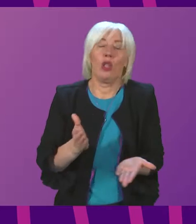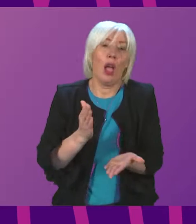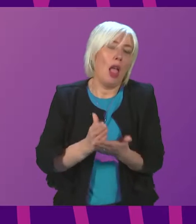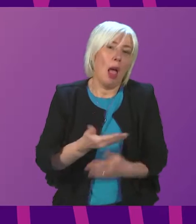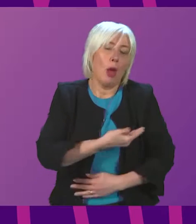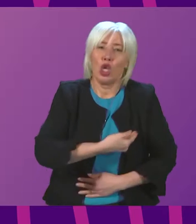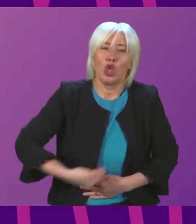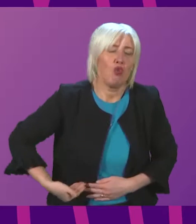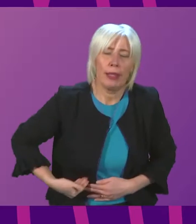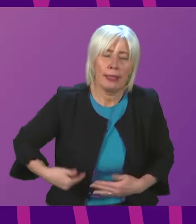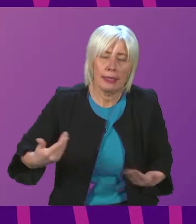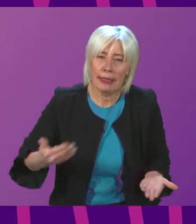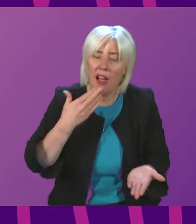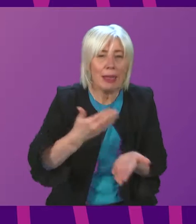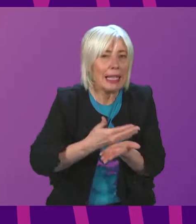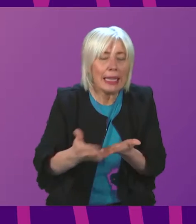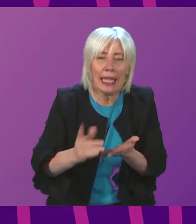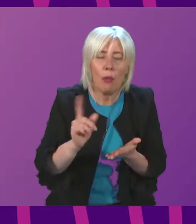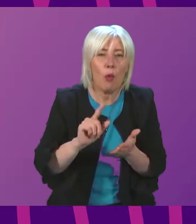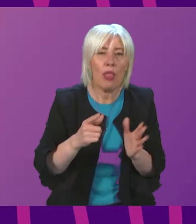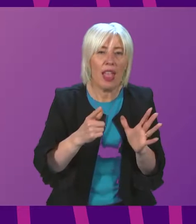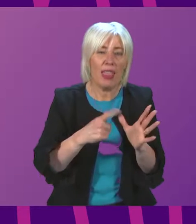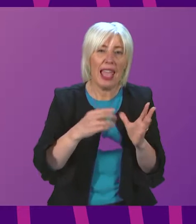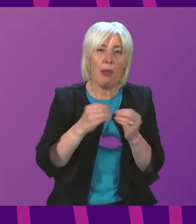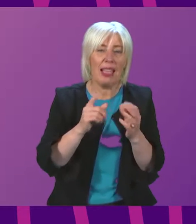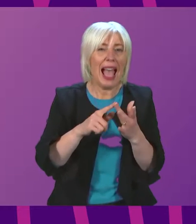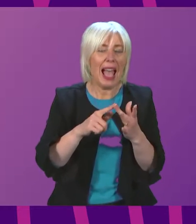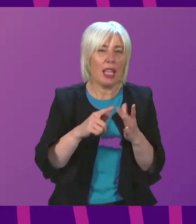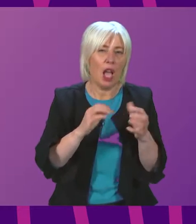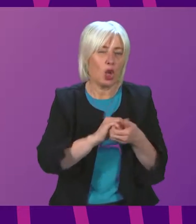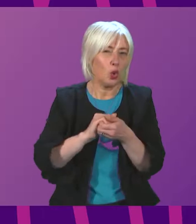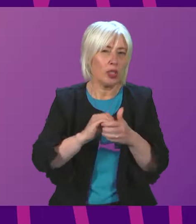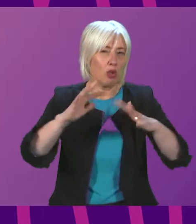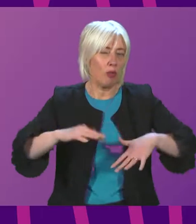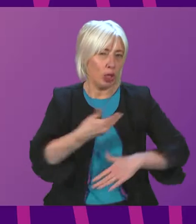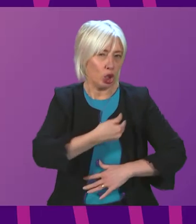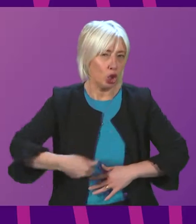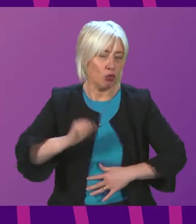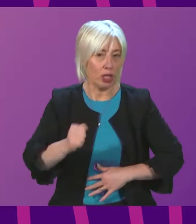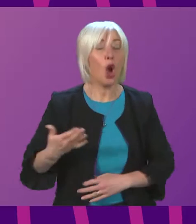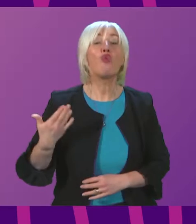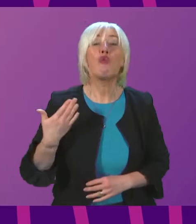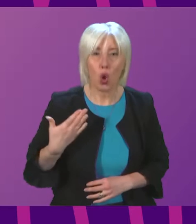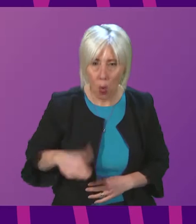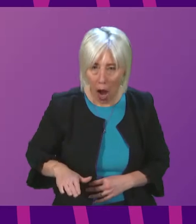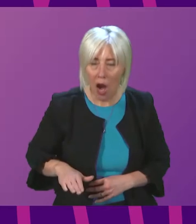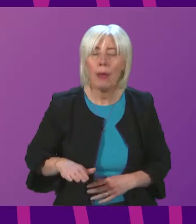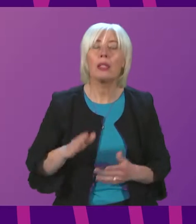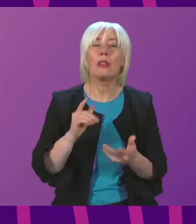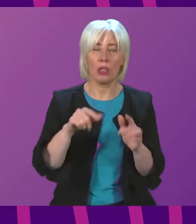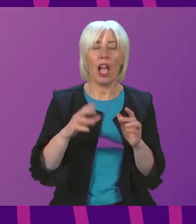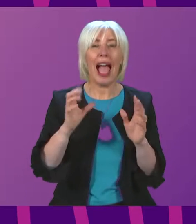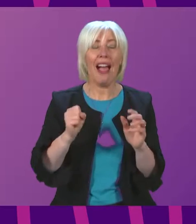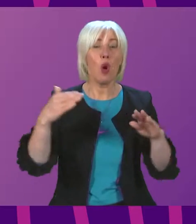I couldn't have been clearer what the ABI have said about insurance, that it is a requirement to have working